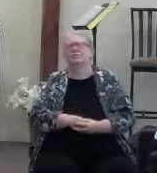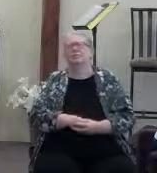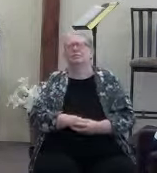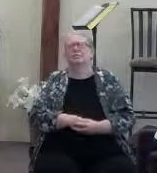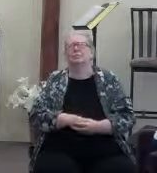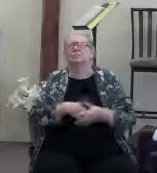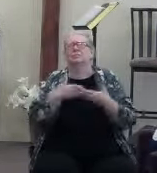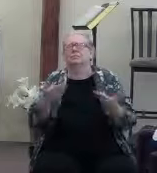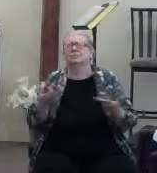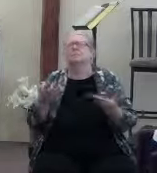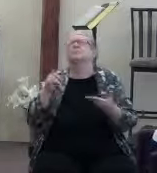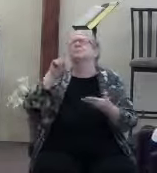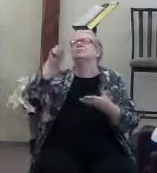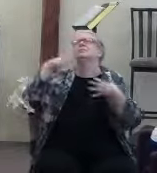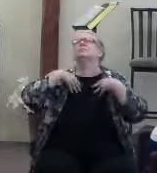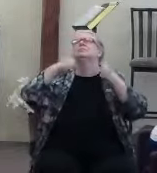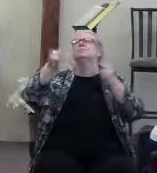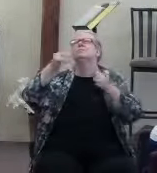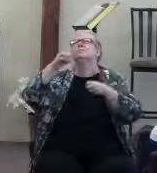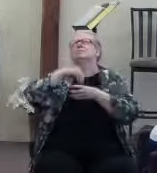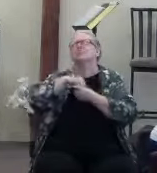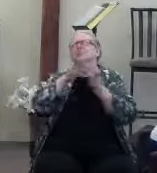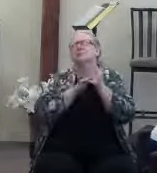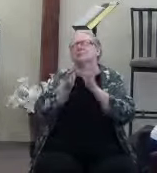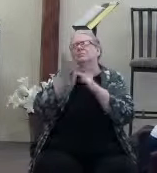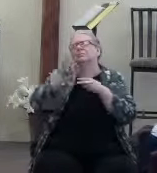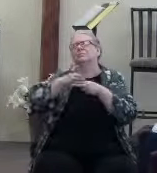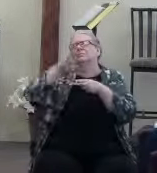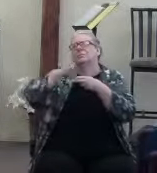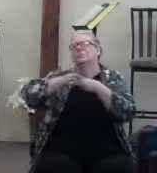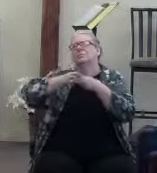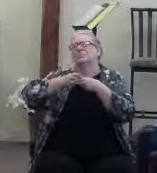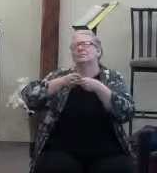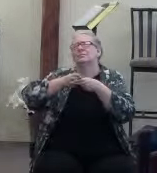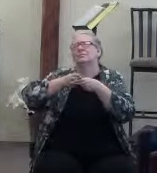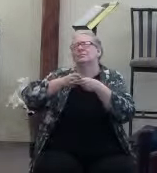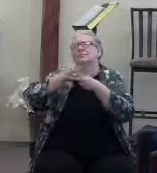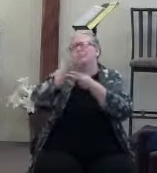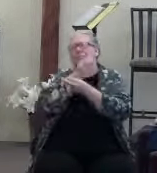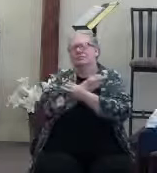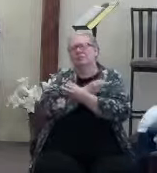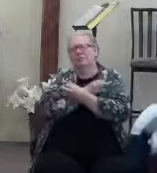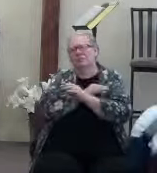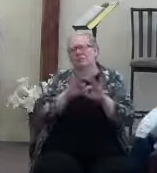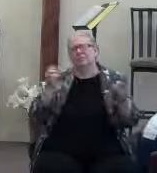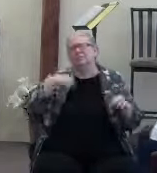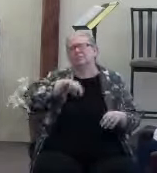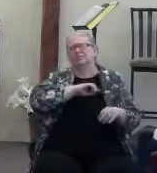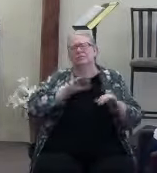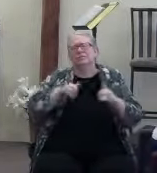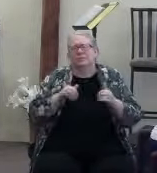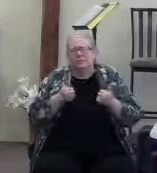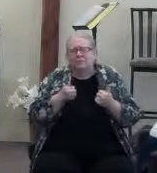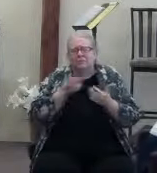that you would heal us in the name of Jesus and set us free by the Spirit of the